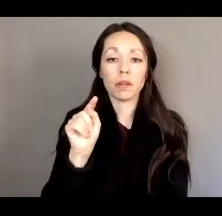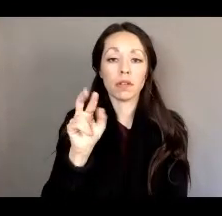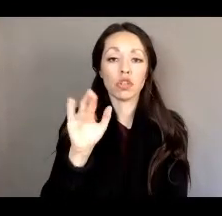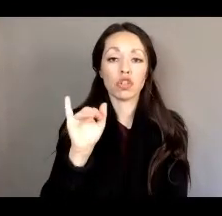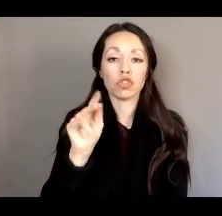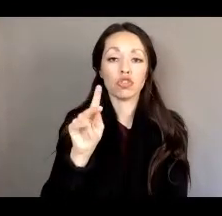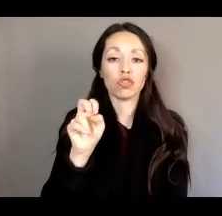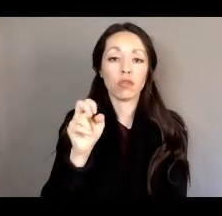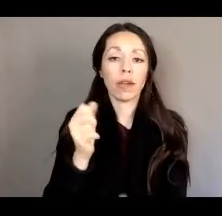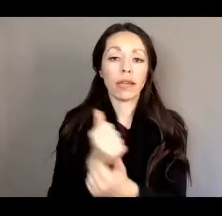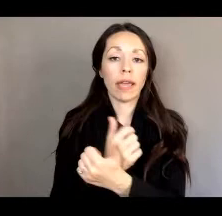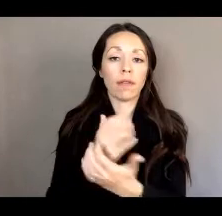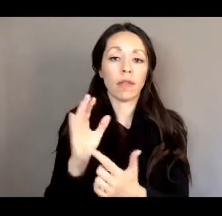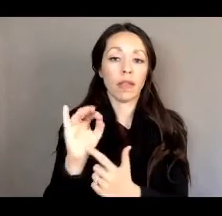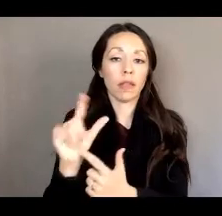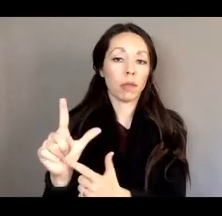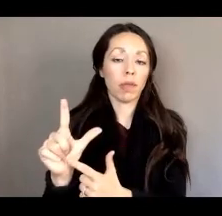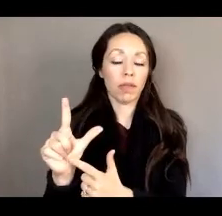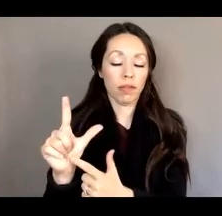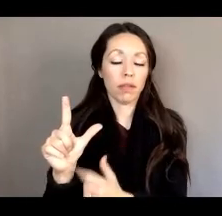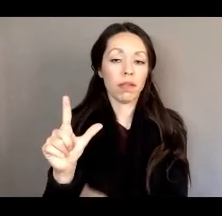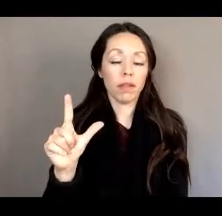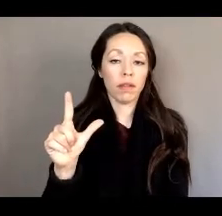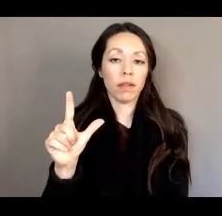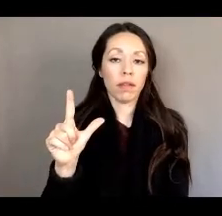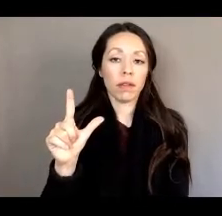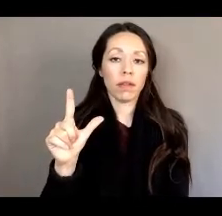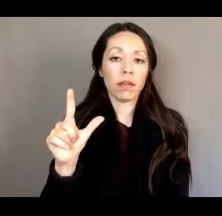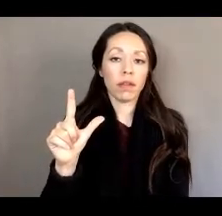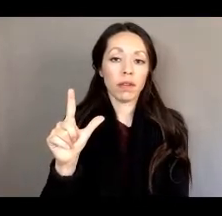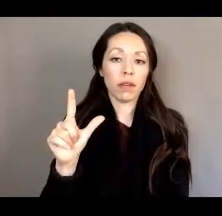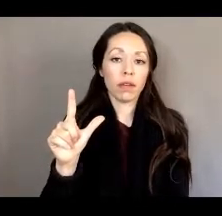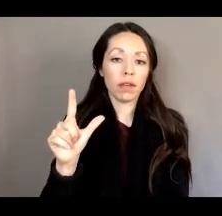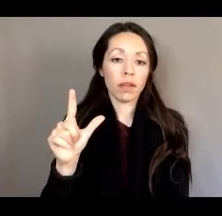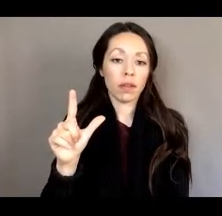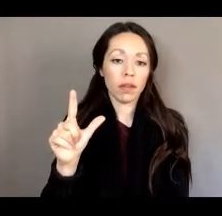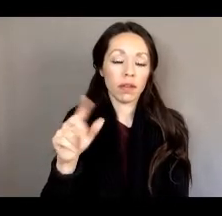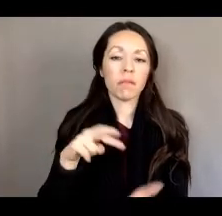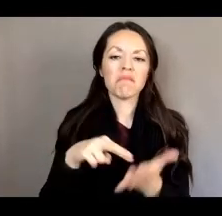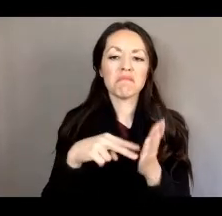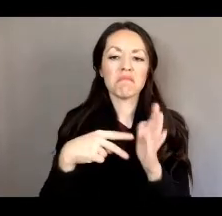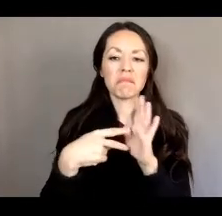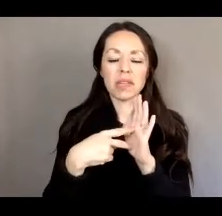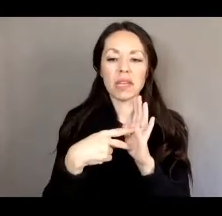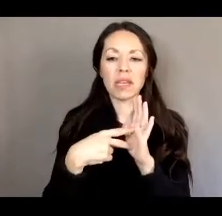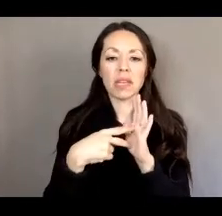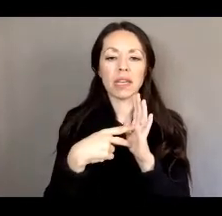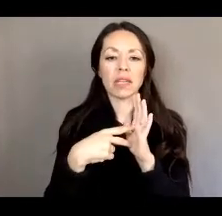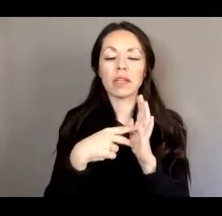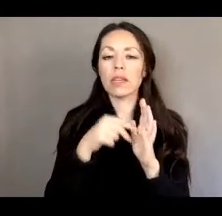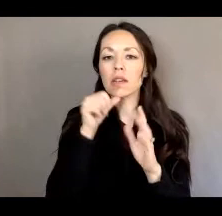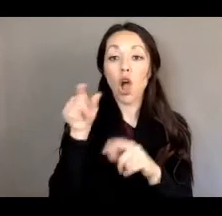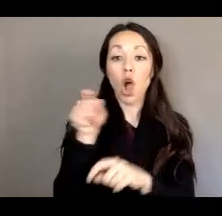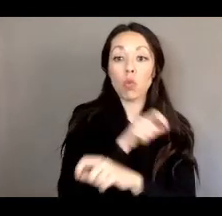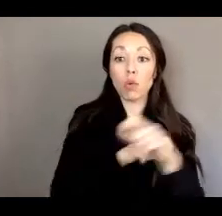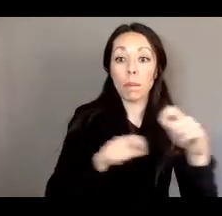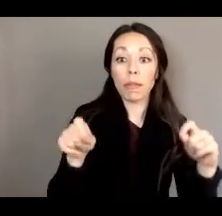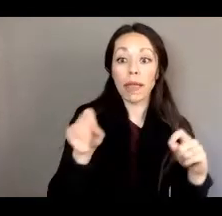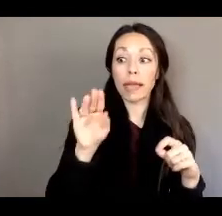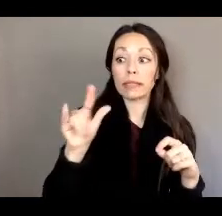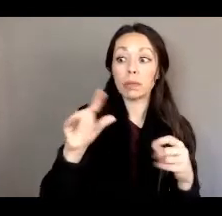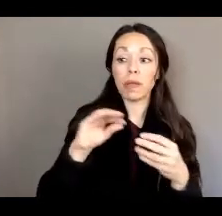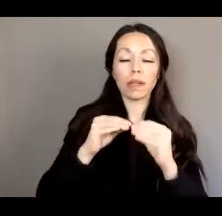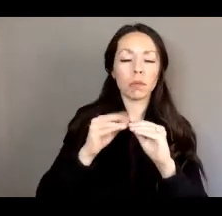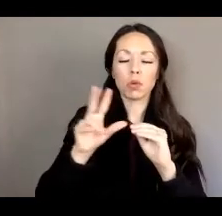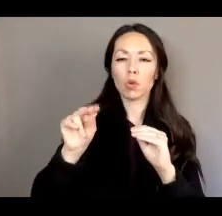but it's a strike everything in that. It didn't replace a bill number or anything like that.